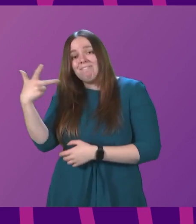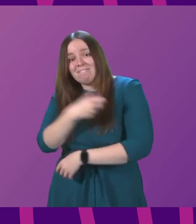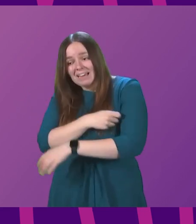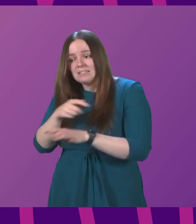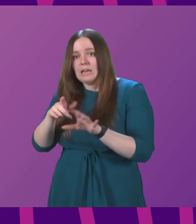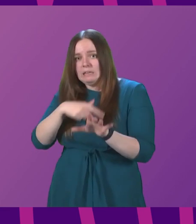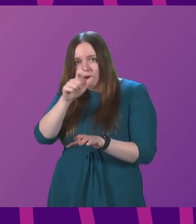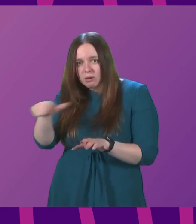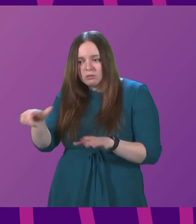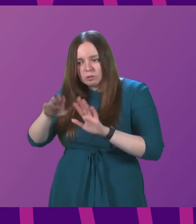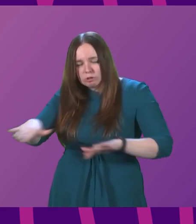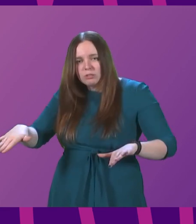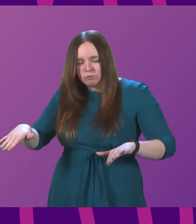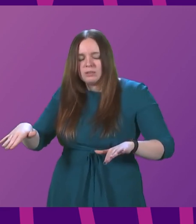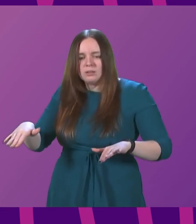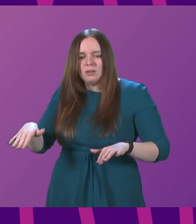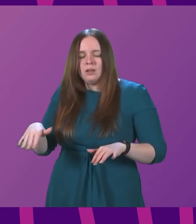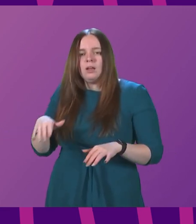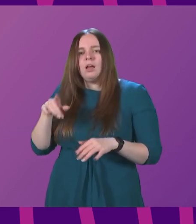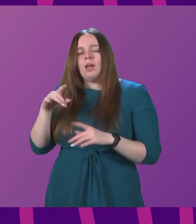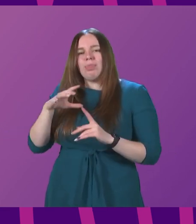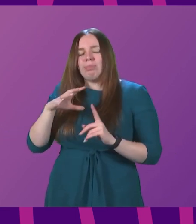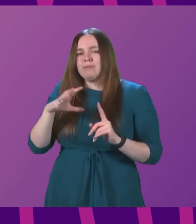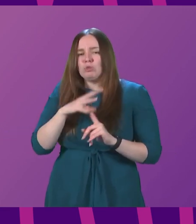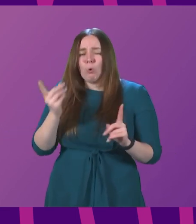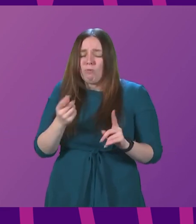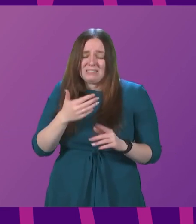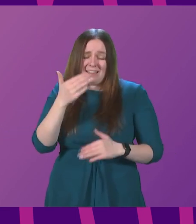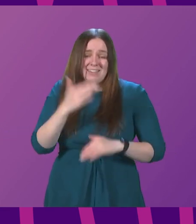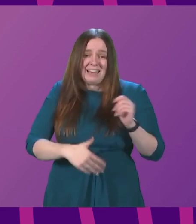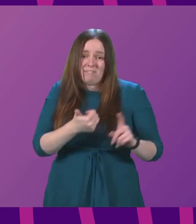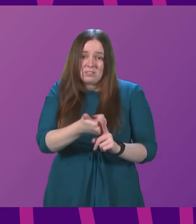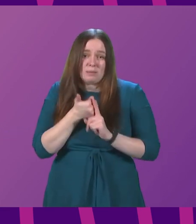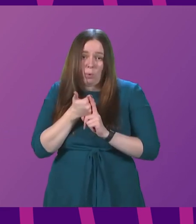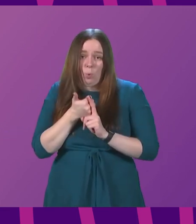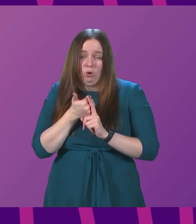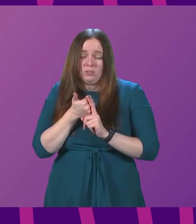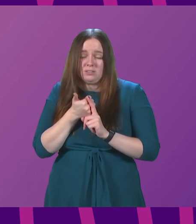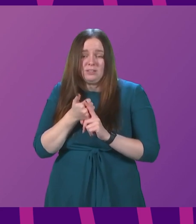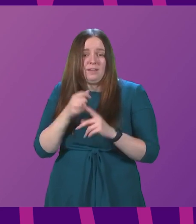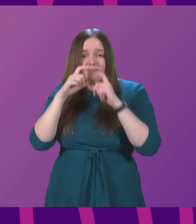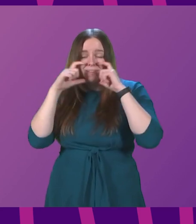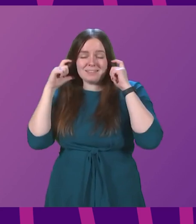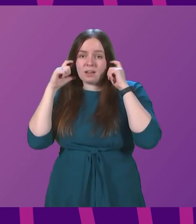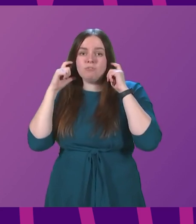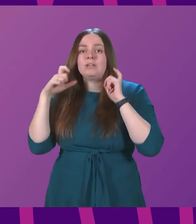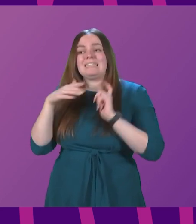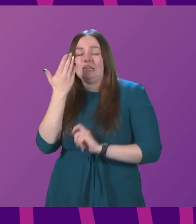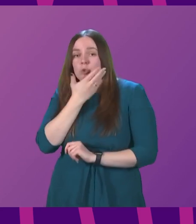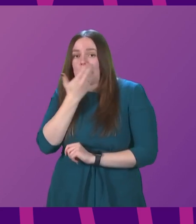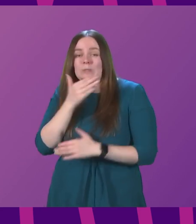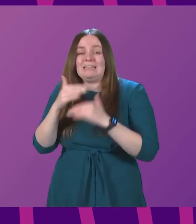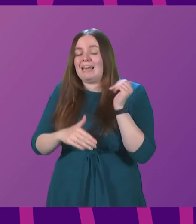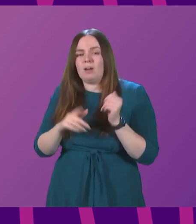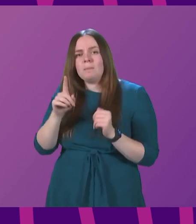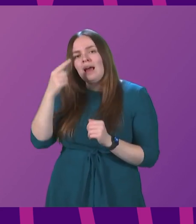younger children. The Tories have never supported, as far as I can recall, face coverings in schools. But I think